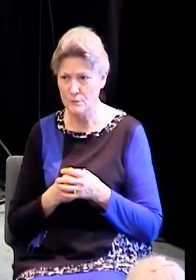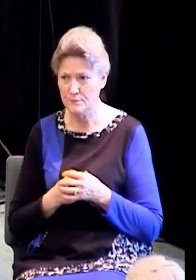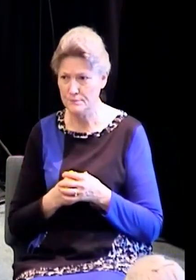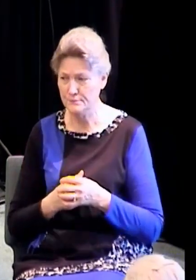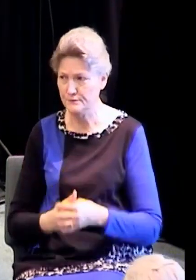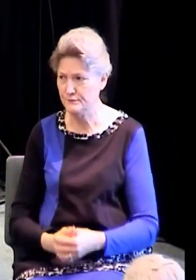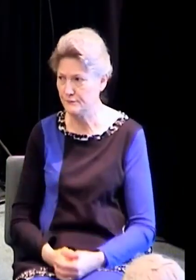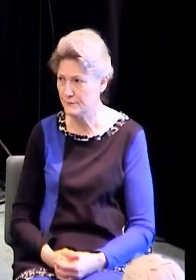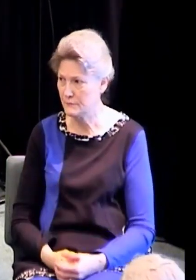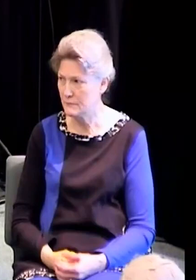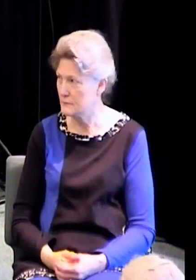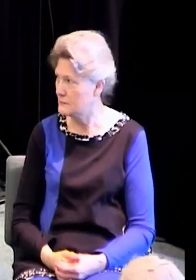All of sudden you're just like,